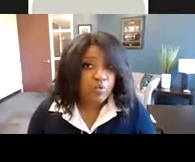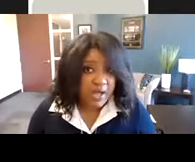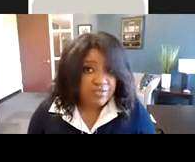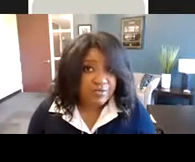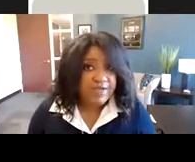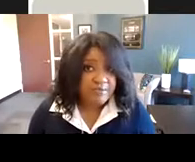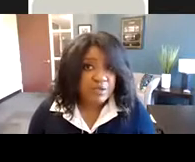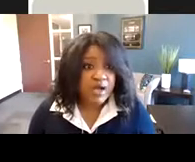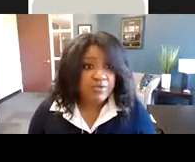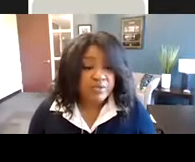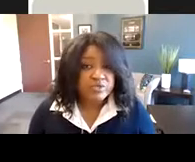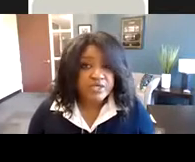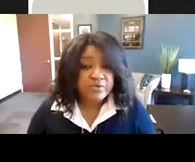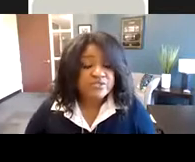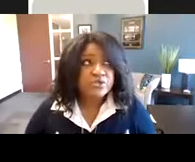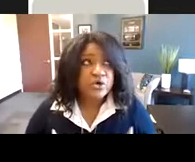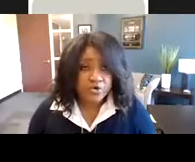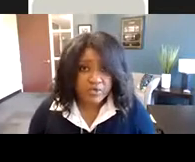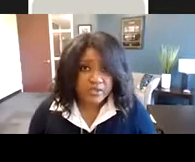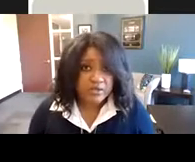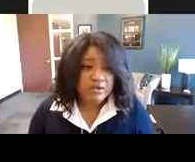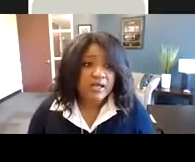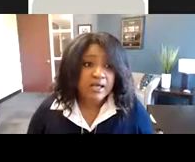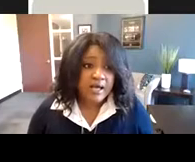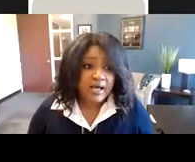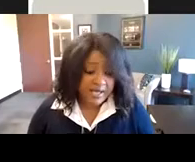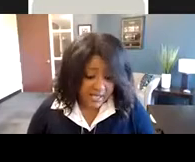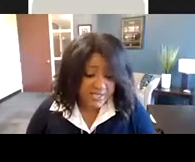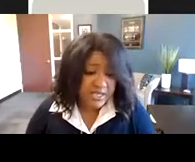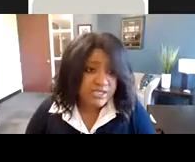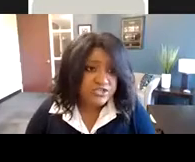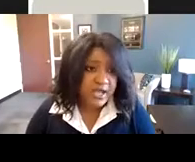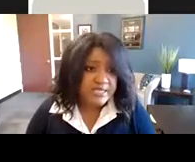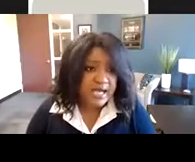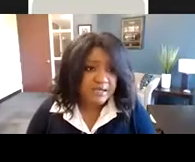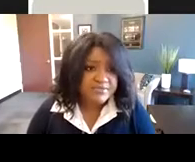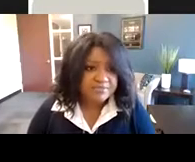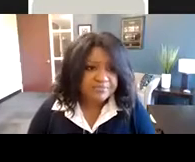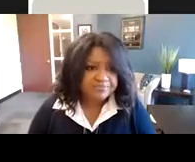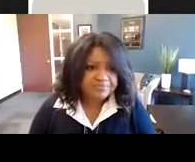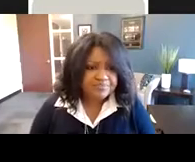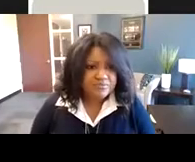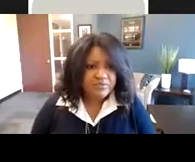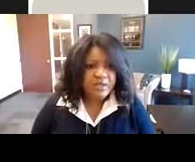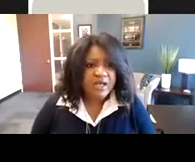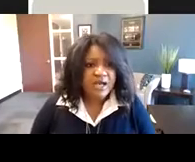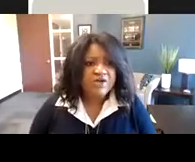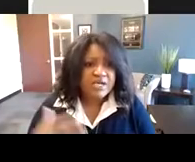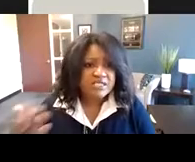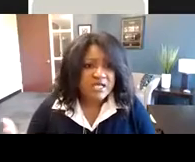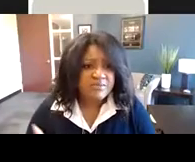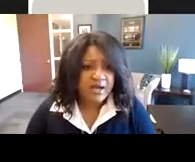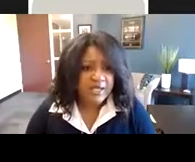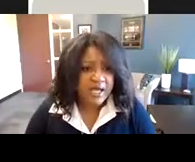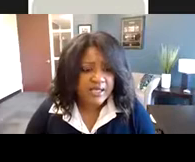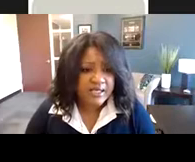wealth, family wealth, which we know is so critical in these trying times. I've